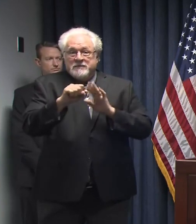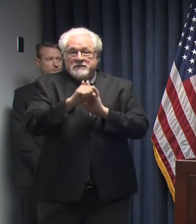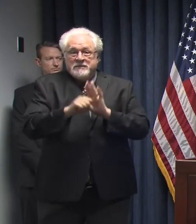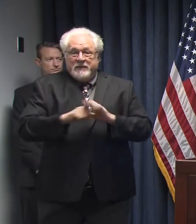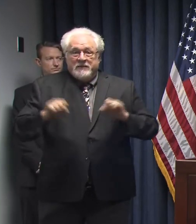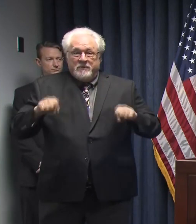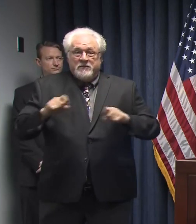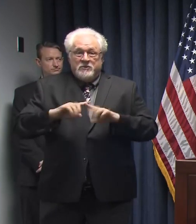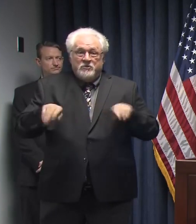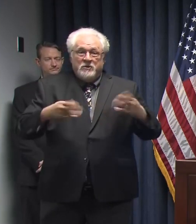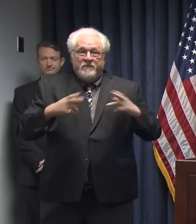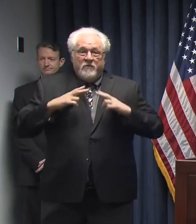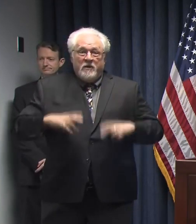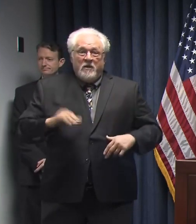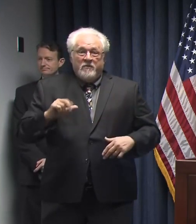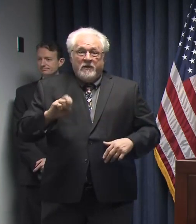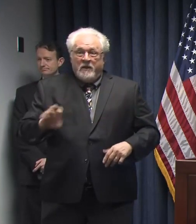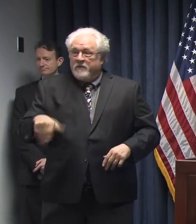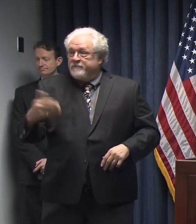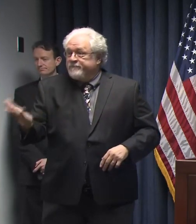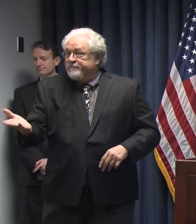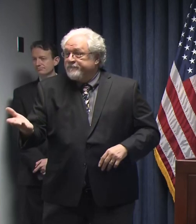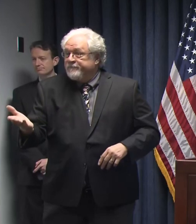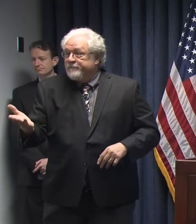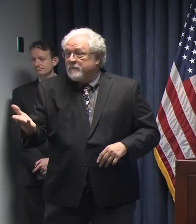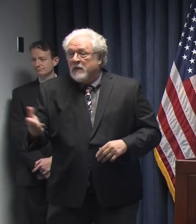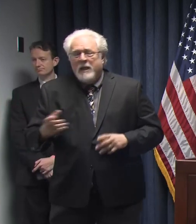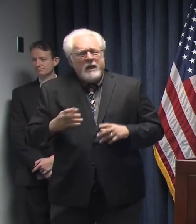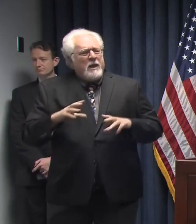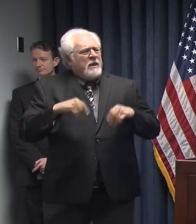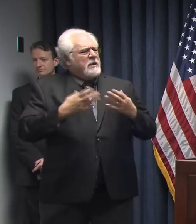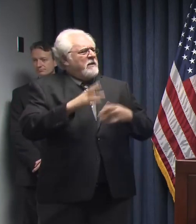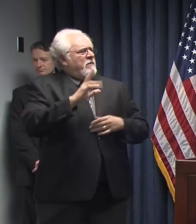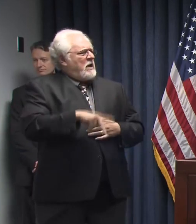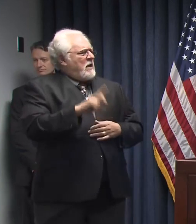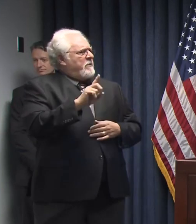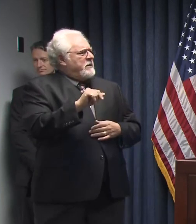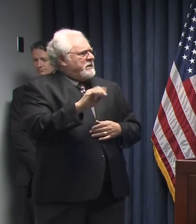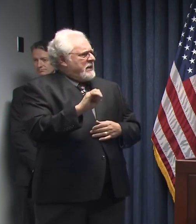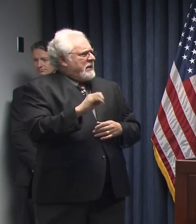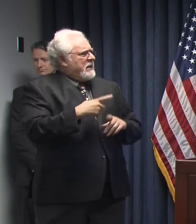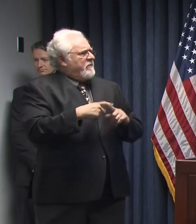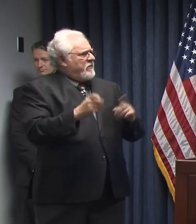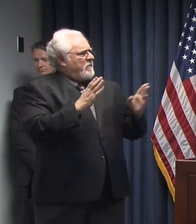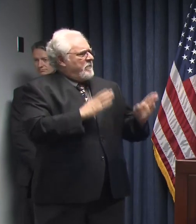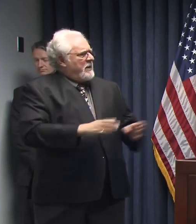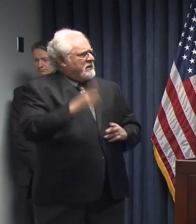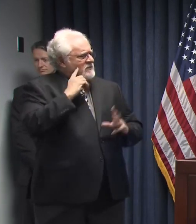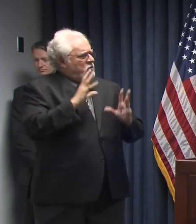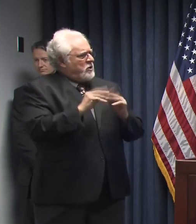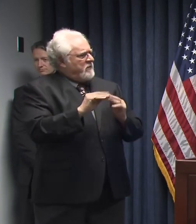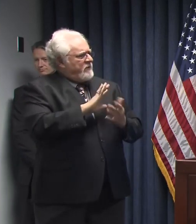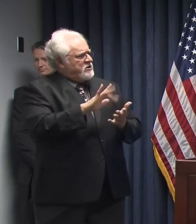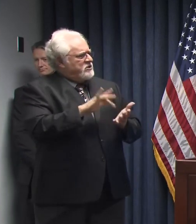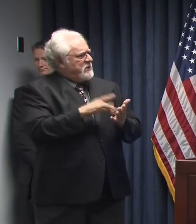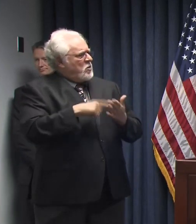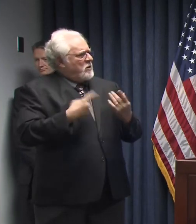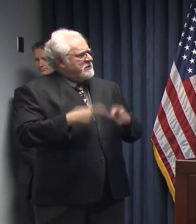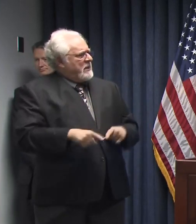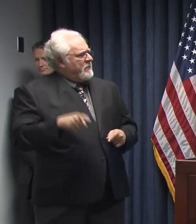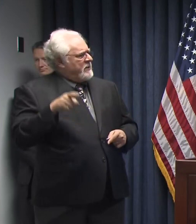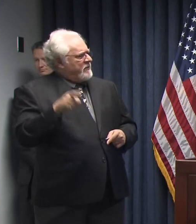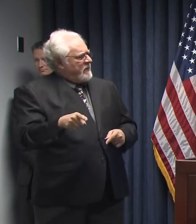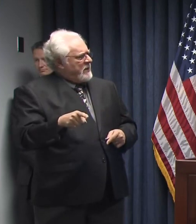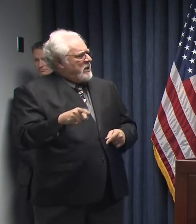to deliver health care. Yes, ma'am. Can you give an update on the plans with the Convention Center and what's happening there and